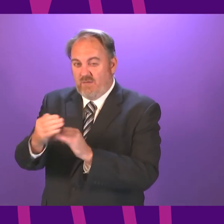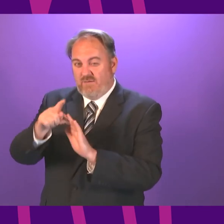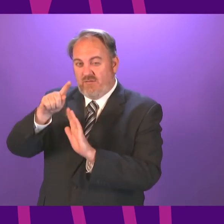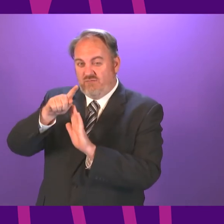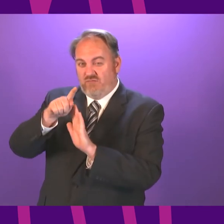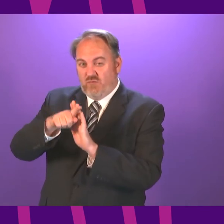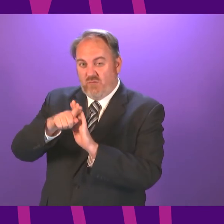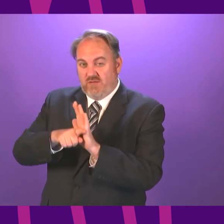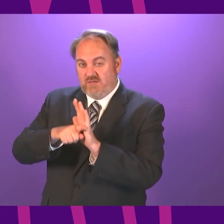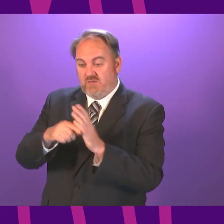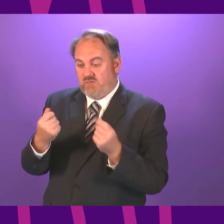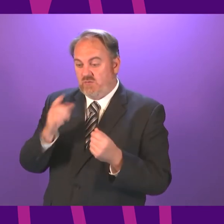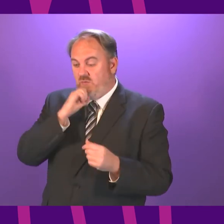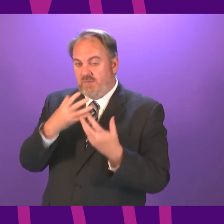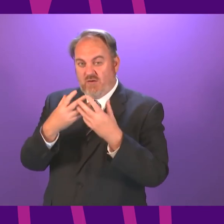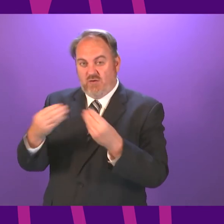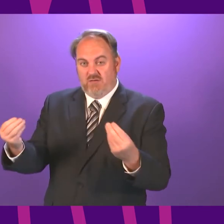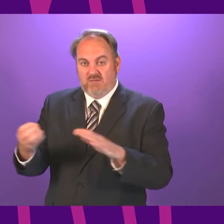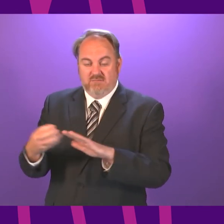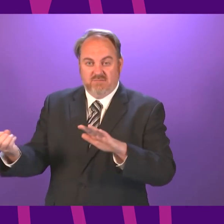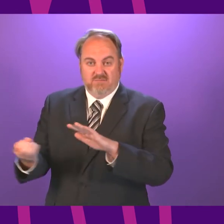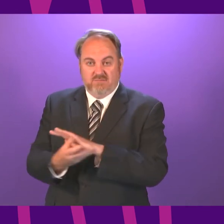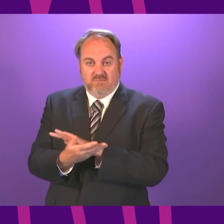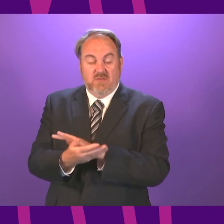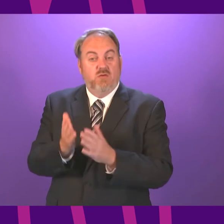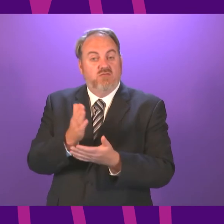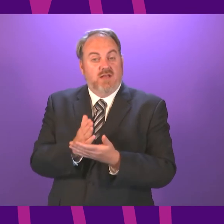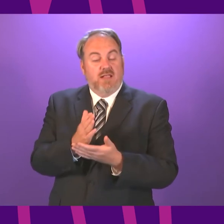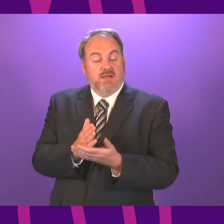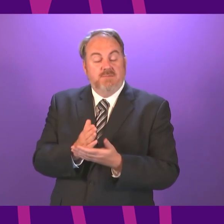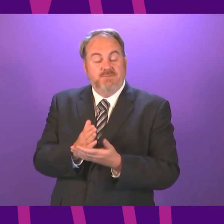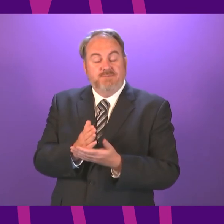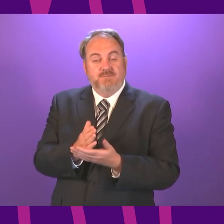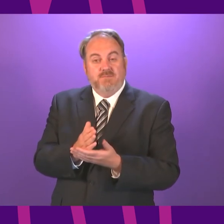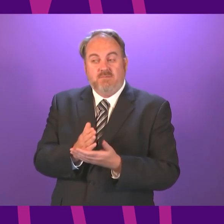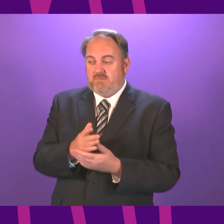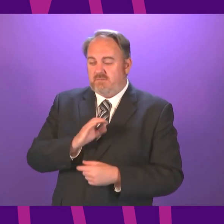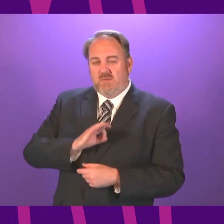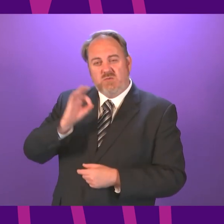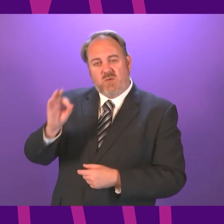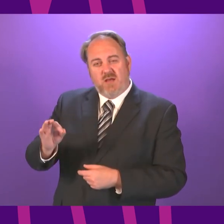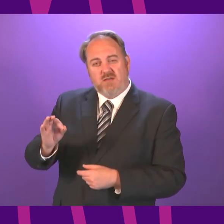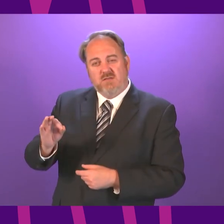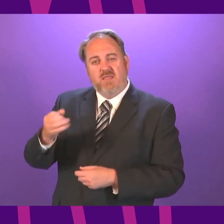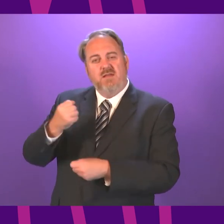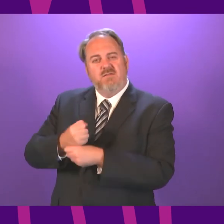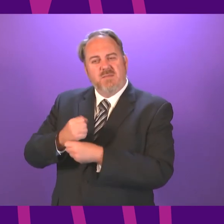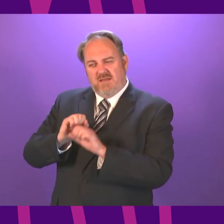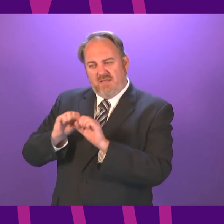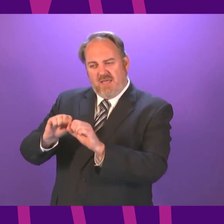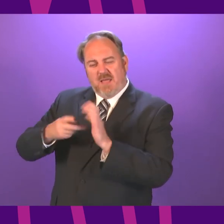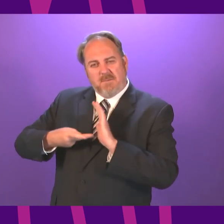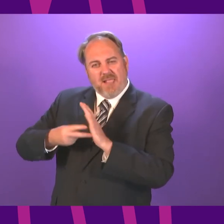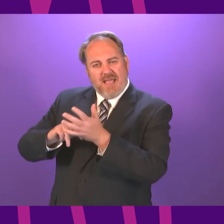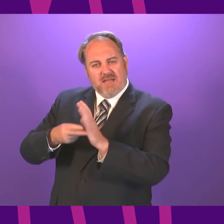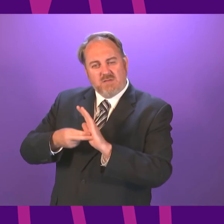want to ask about the change of strategic approach from the Scottish Government, and in particular the strategic intention to suppress the virus